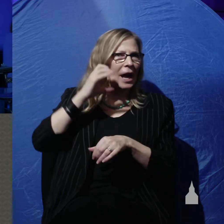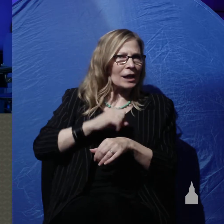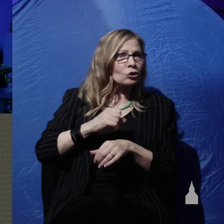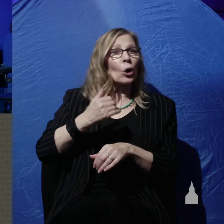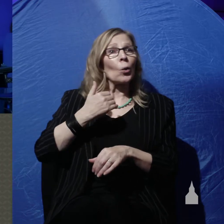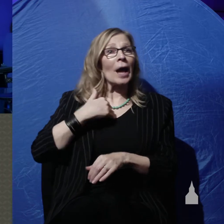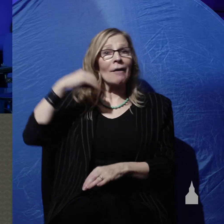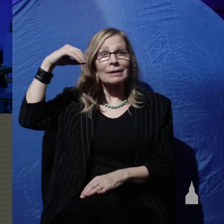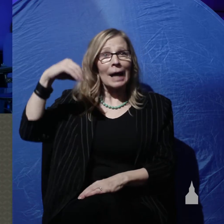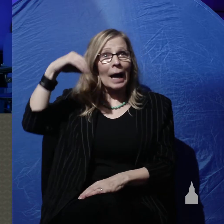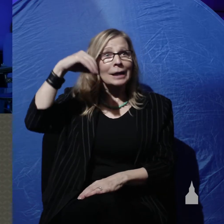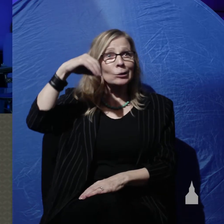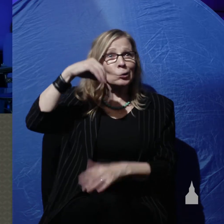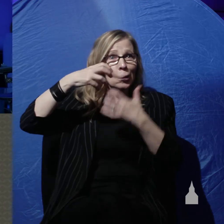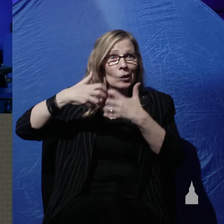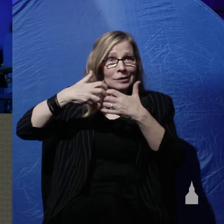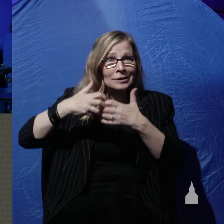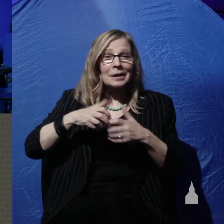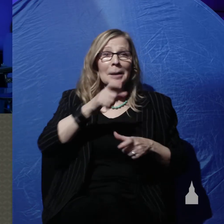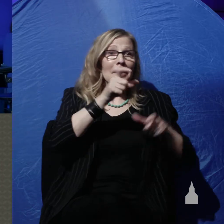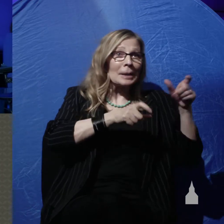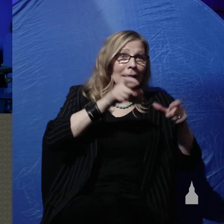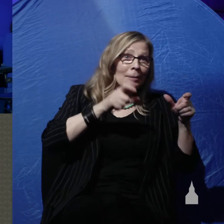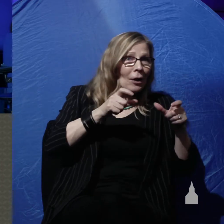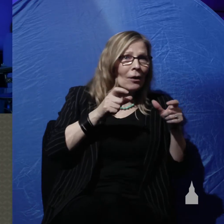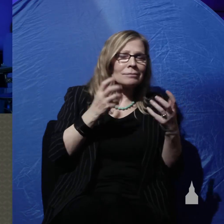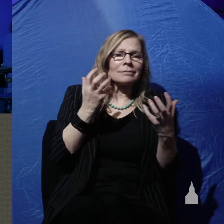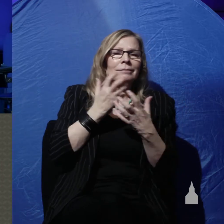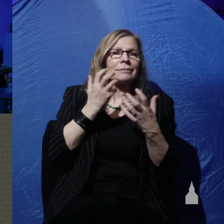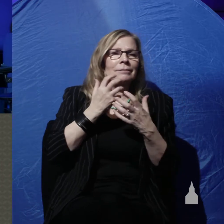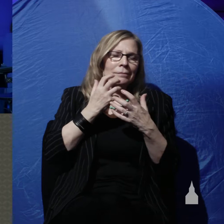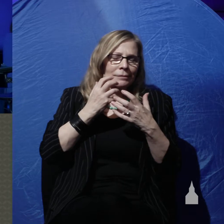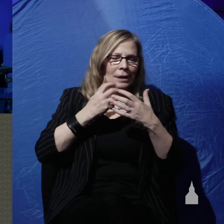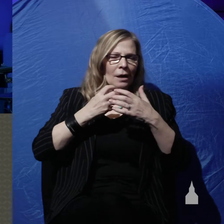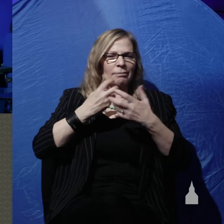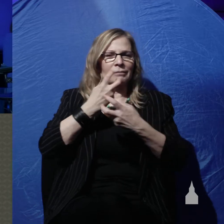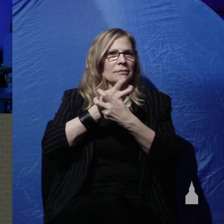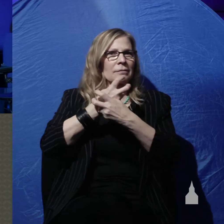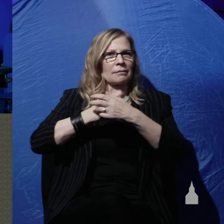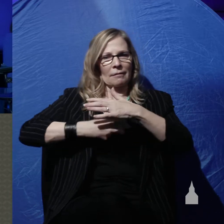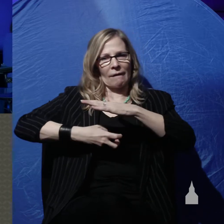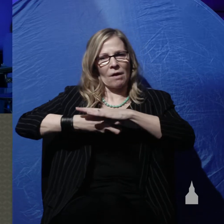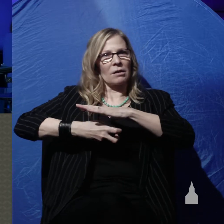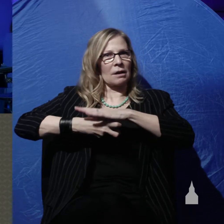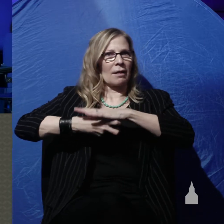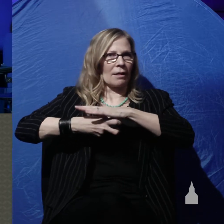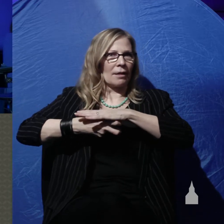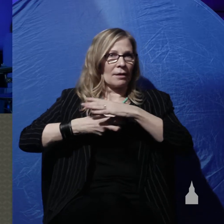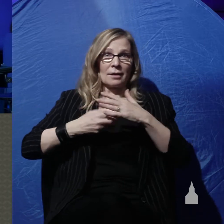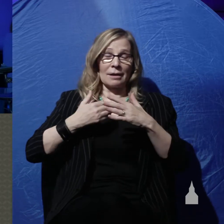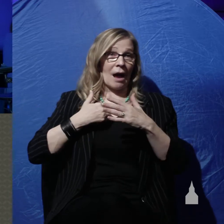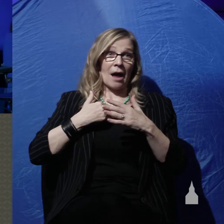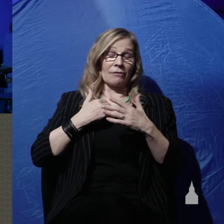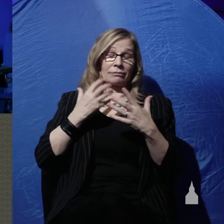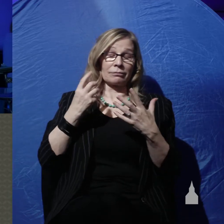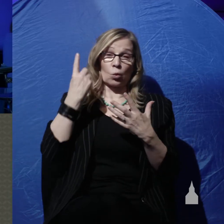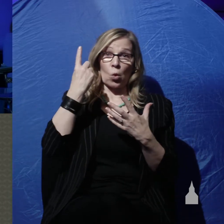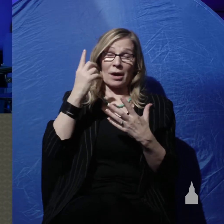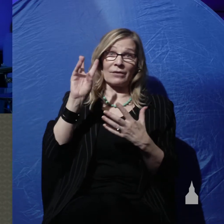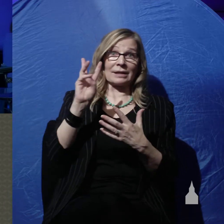and people. We have an amazing allosaurus fossil, one of the six best allosauruses in the world. We have 95